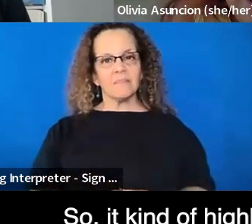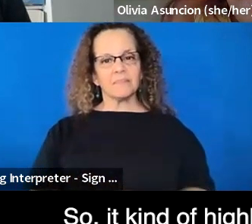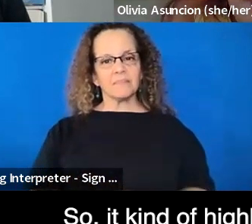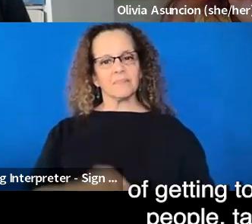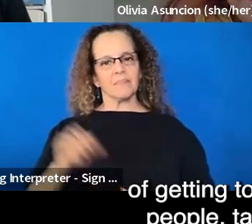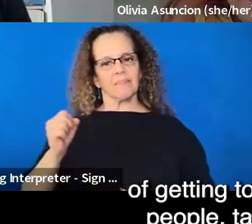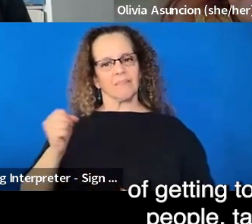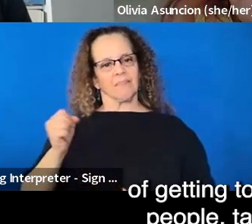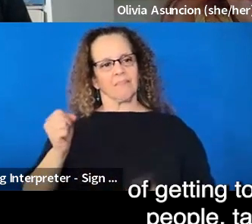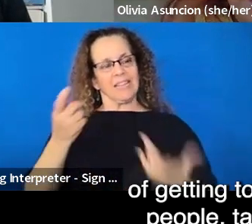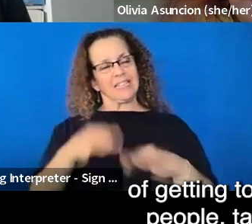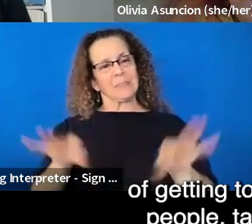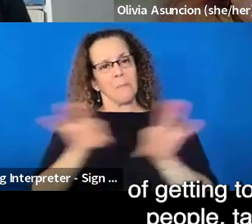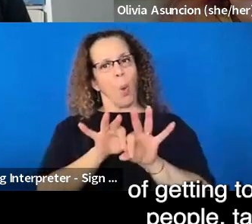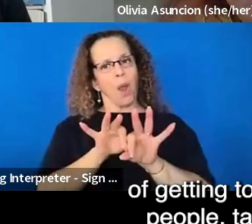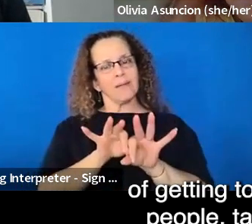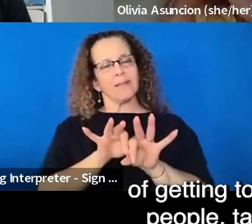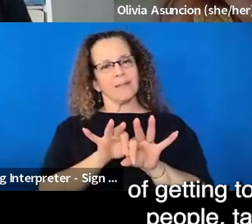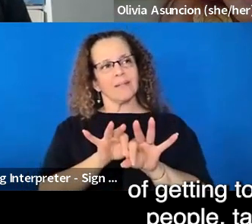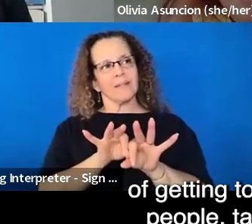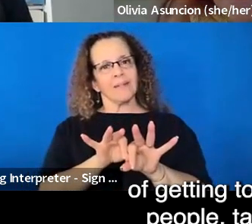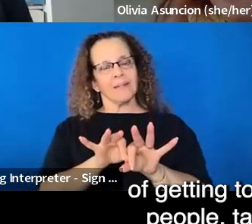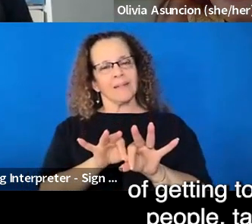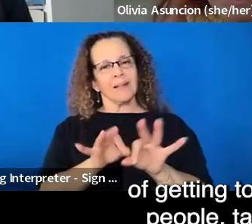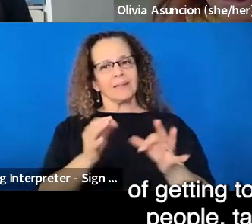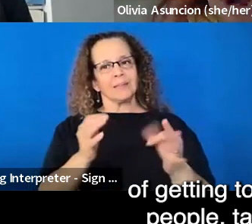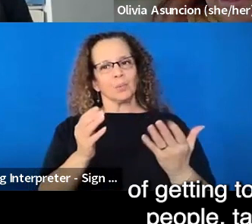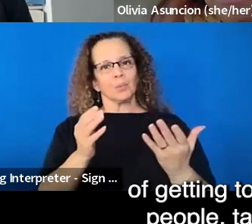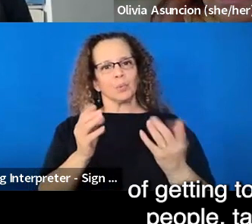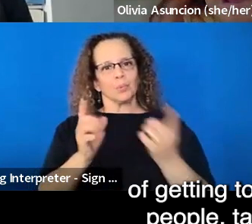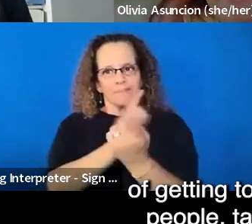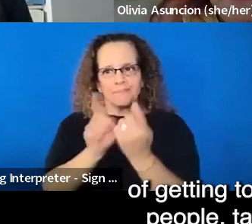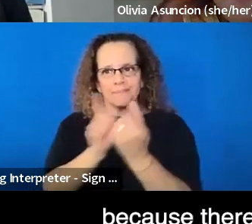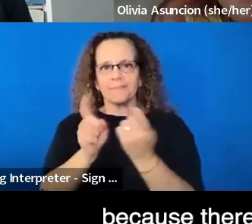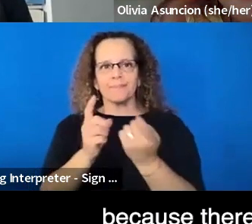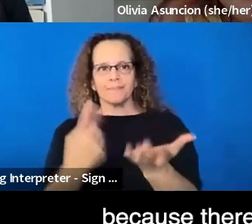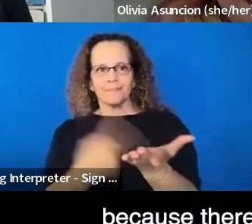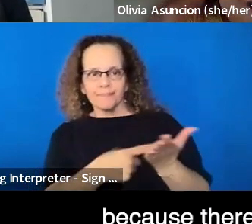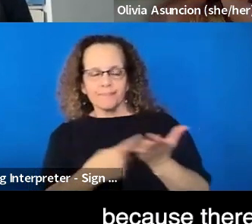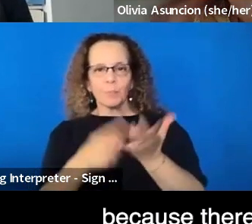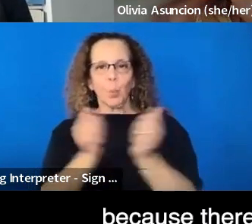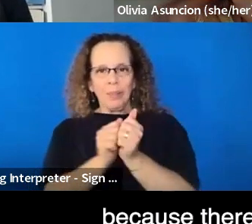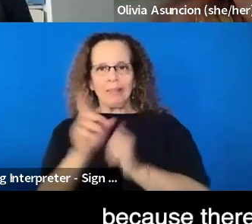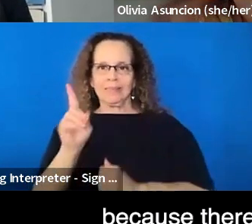highlights that importance of getting to know disabled people, talking to them, because